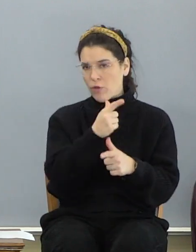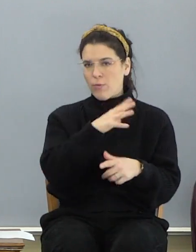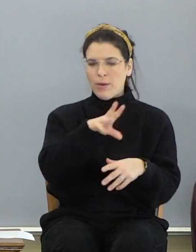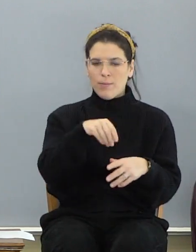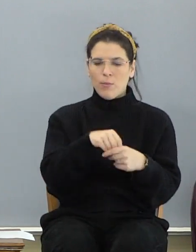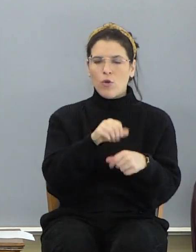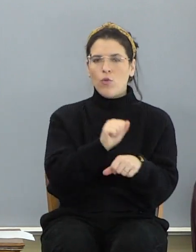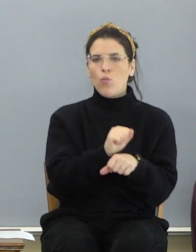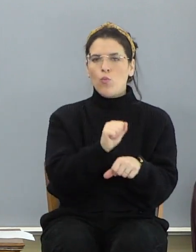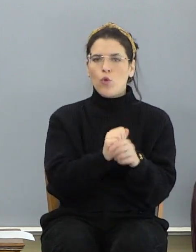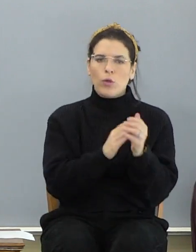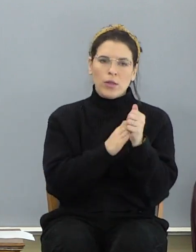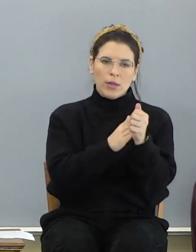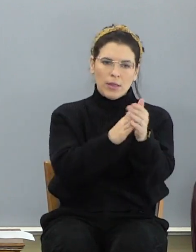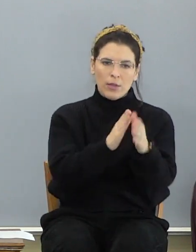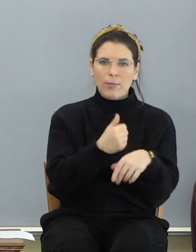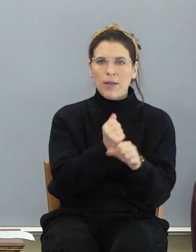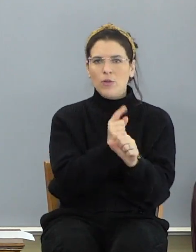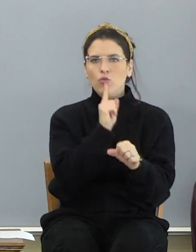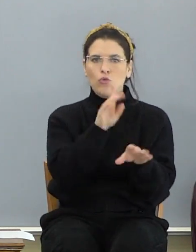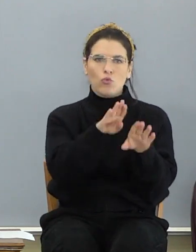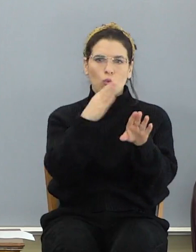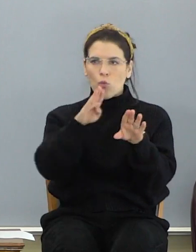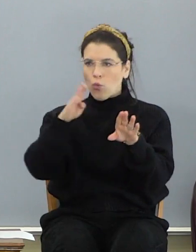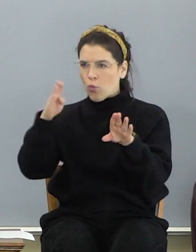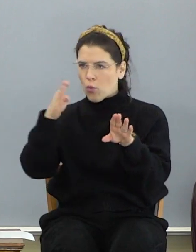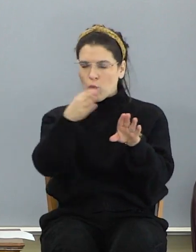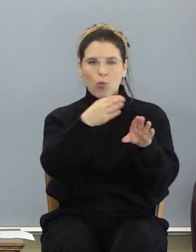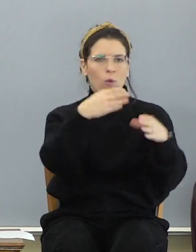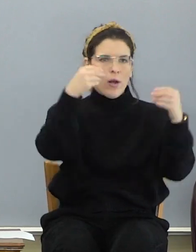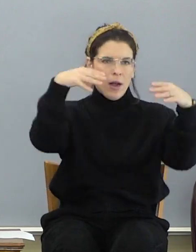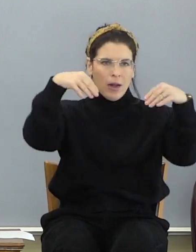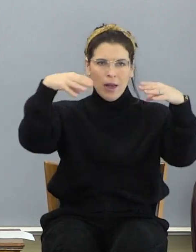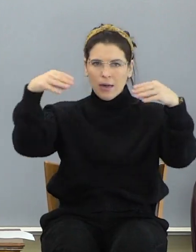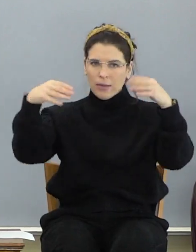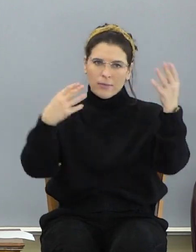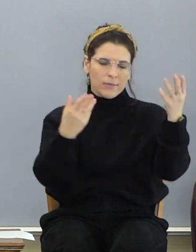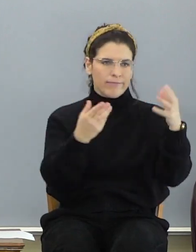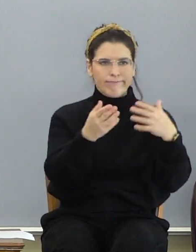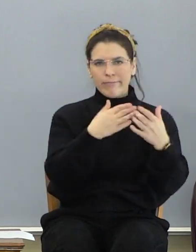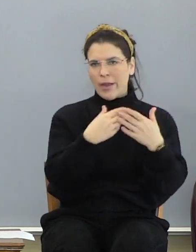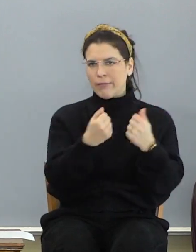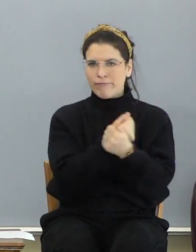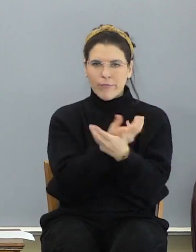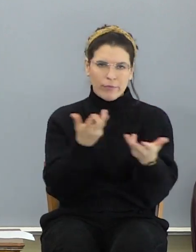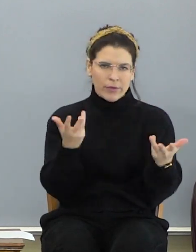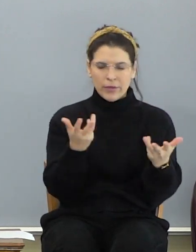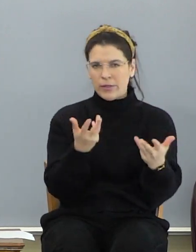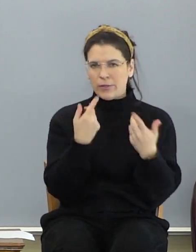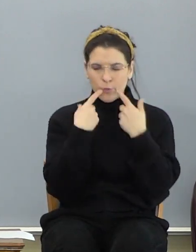leadership, make sure the doors get open and the lights get turned on and turned off and so forth. And the